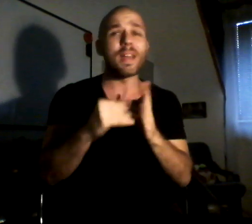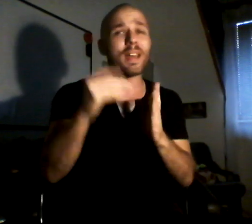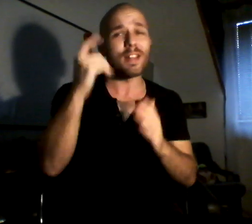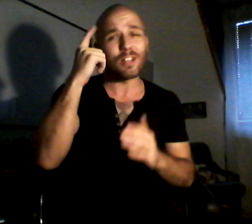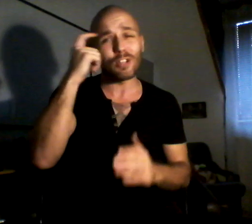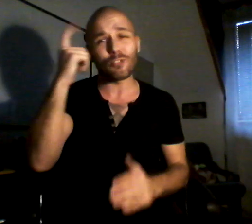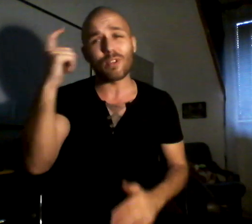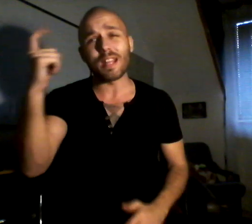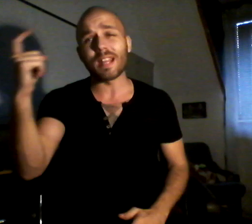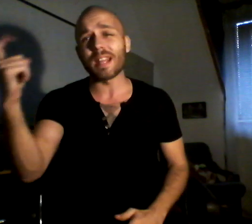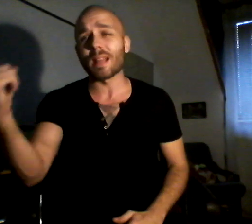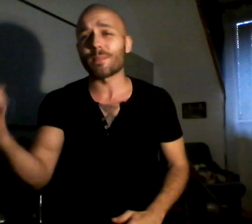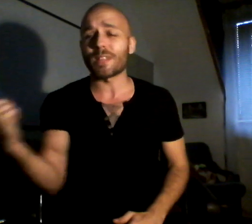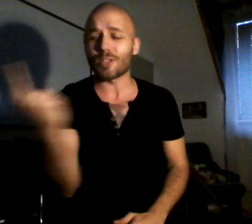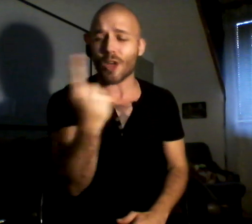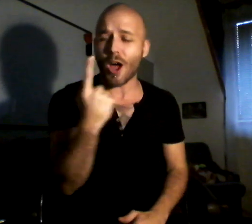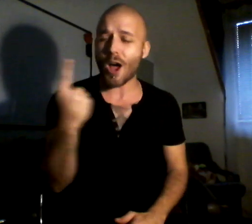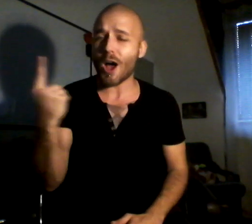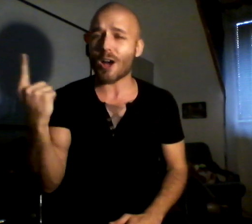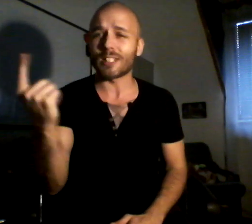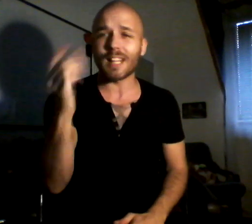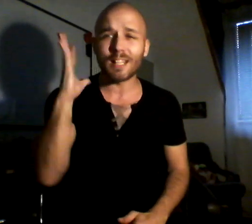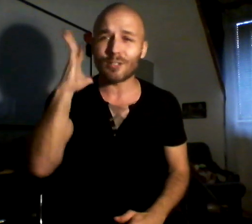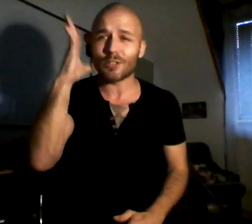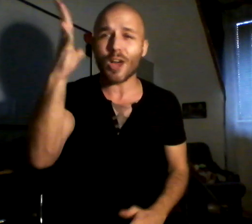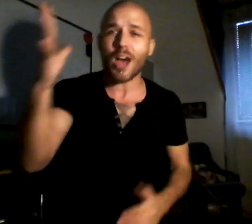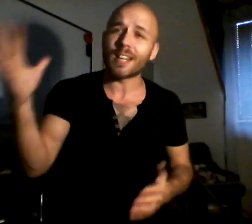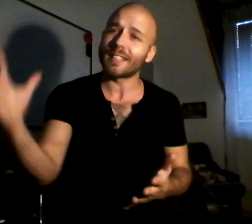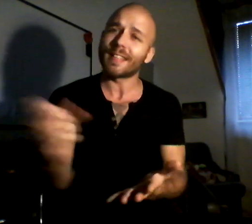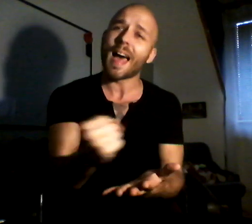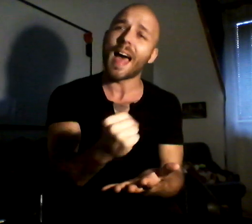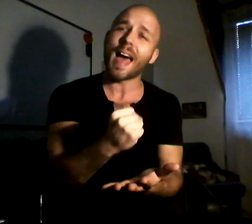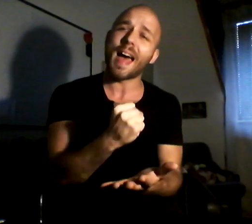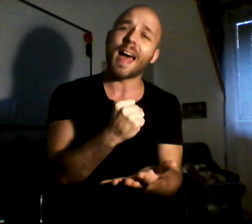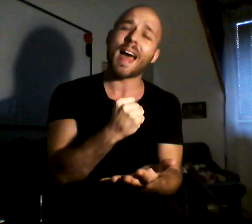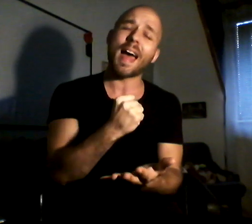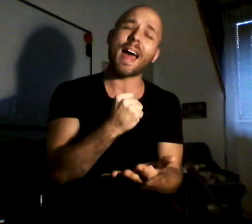million dreams is always gonna take.